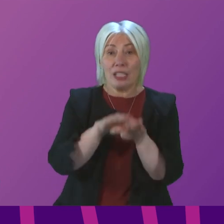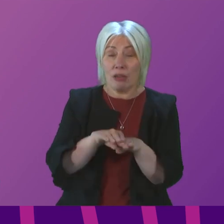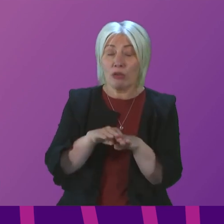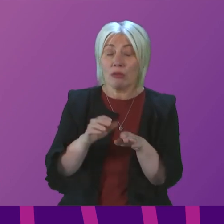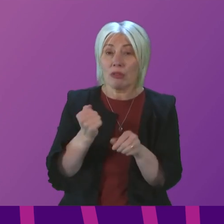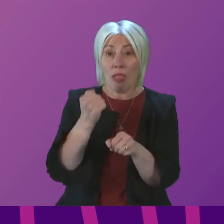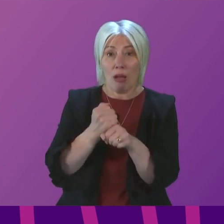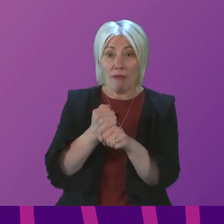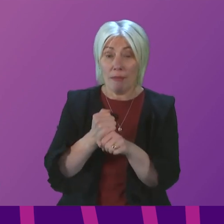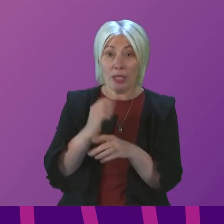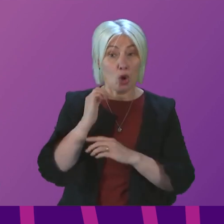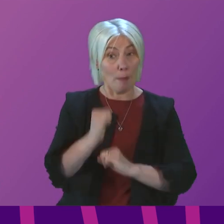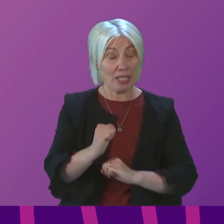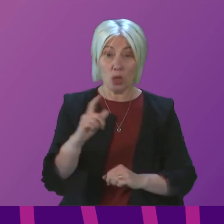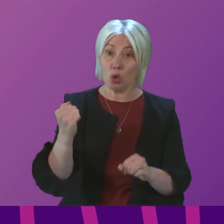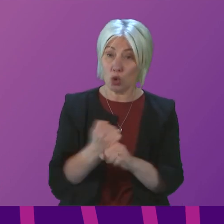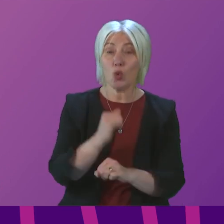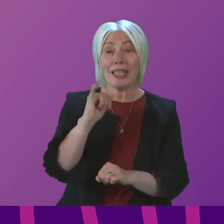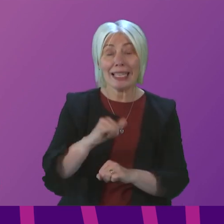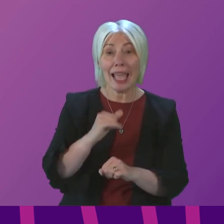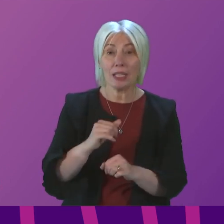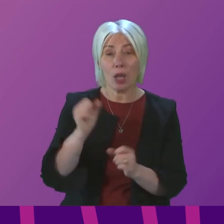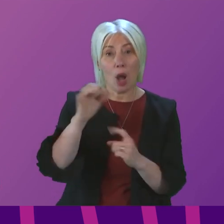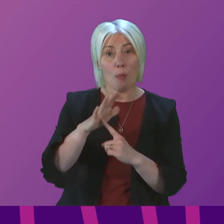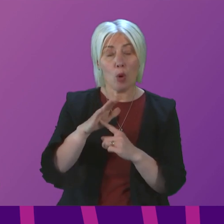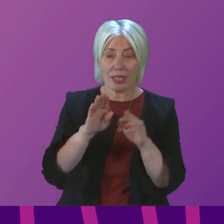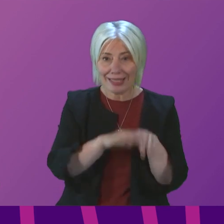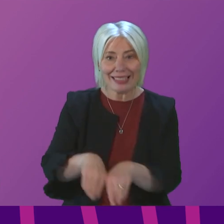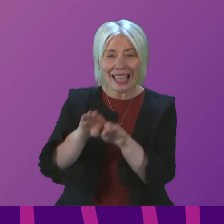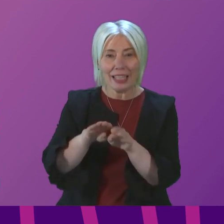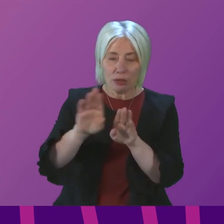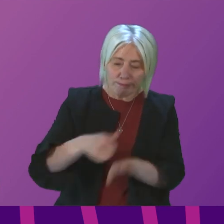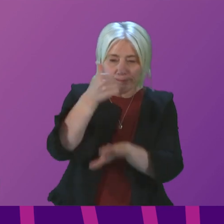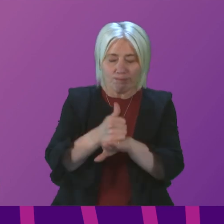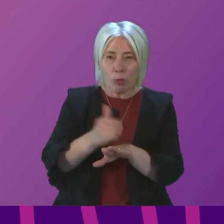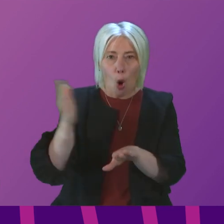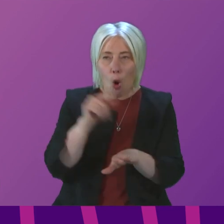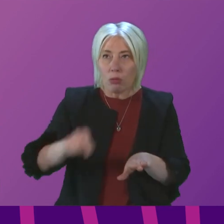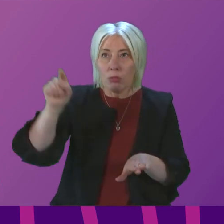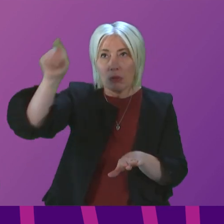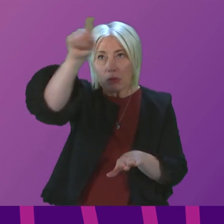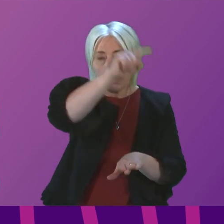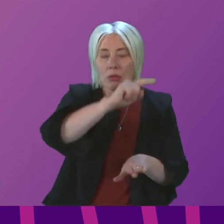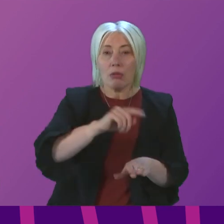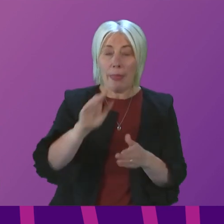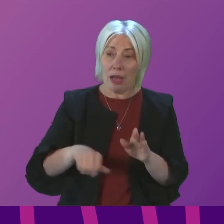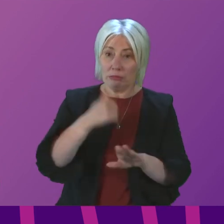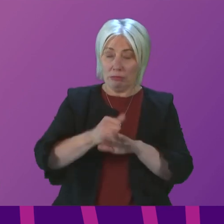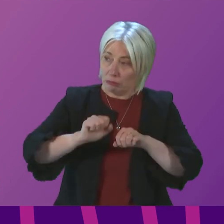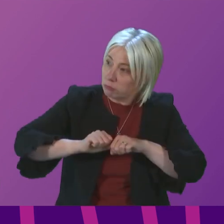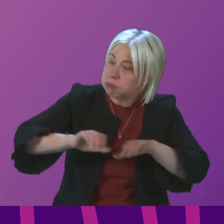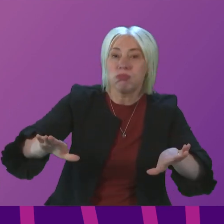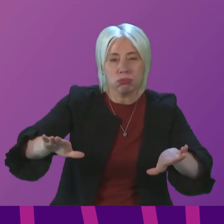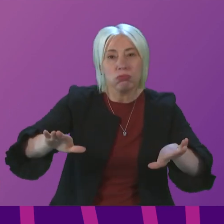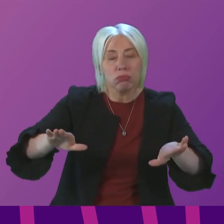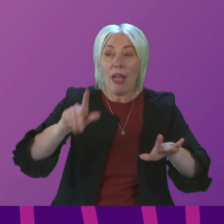what it committed to do. is important that these standards are embedded in every local area and that they are then properly implemented. And that